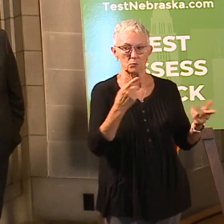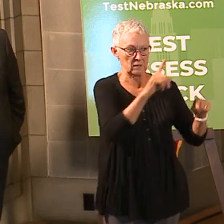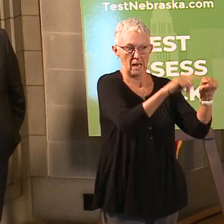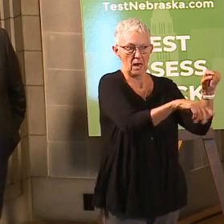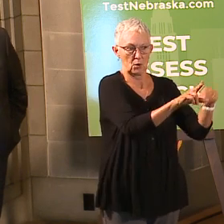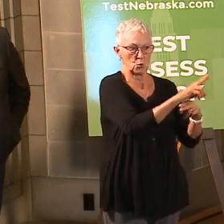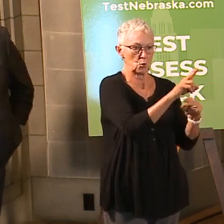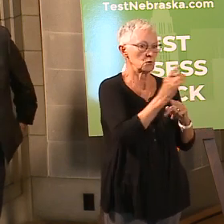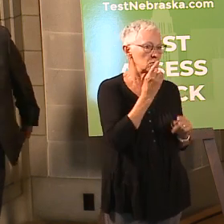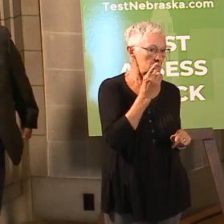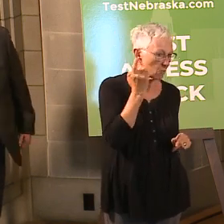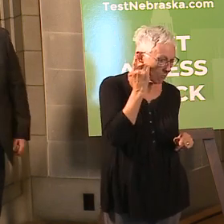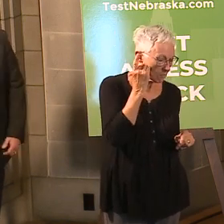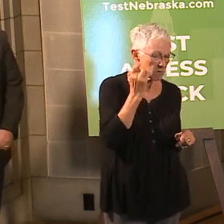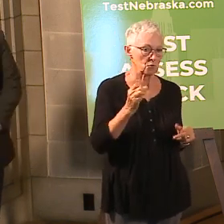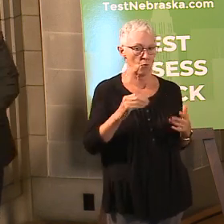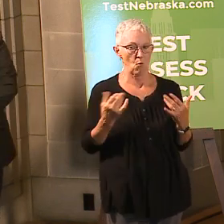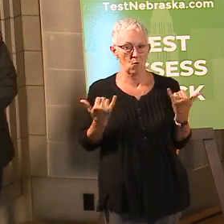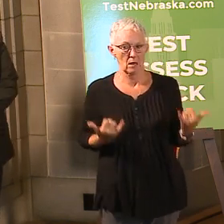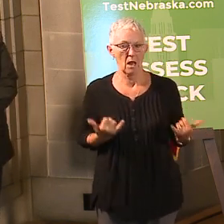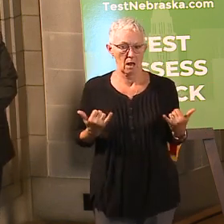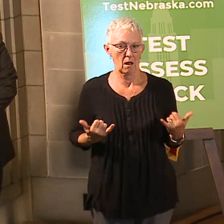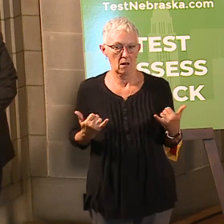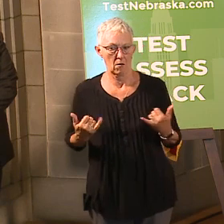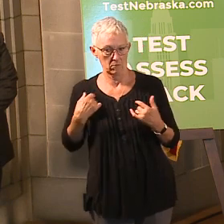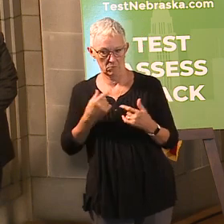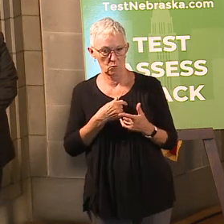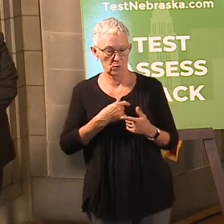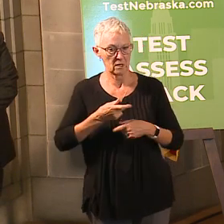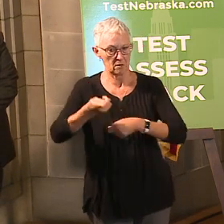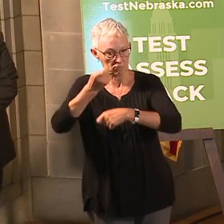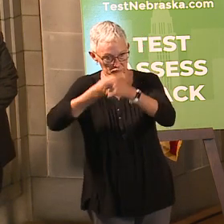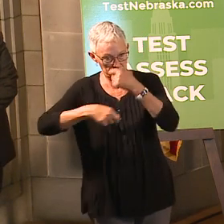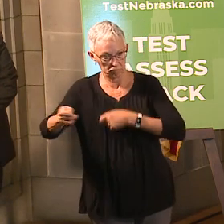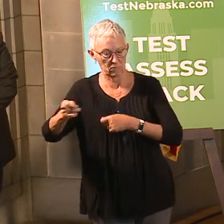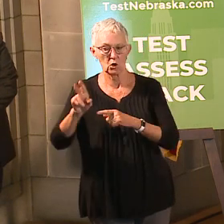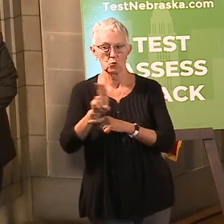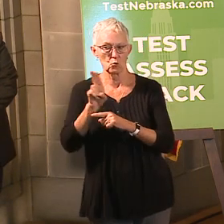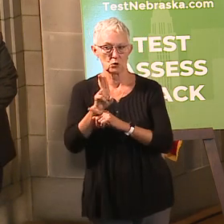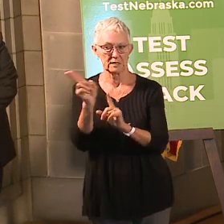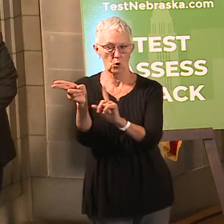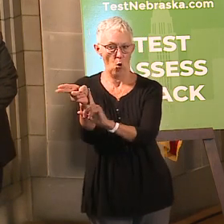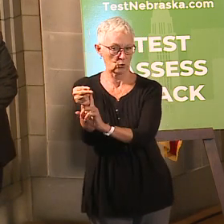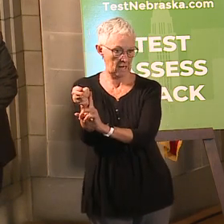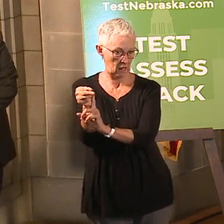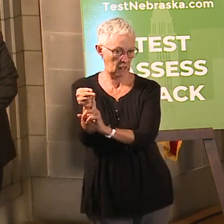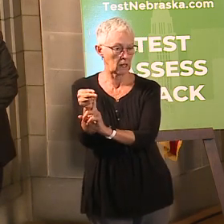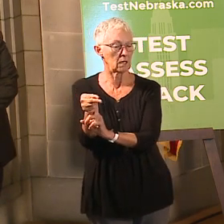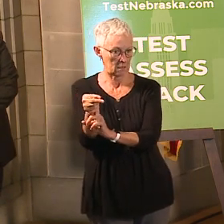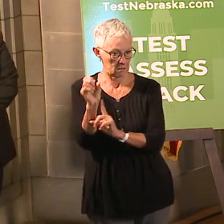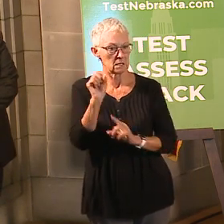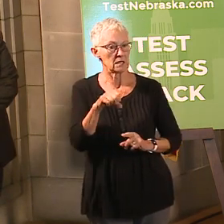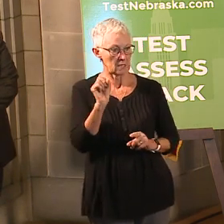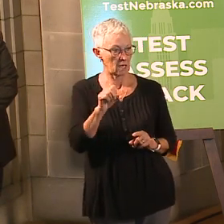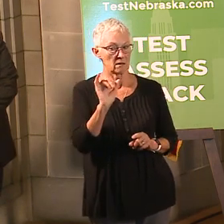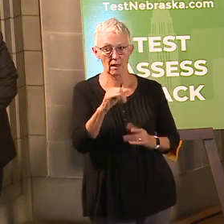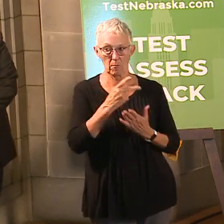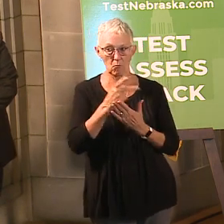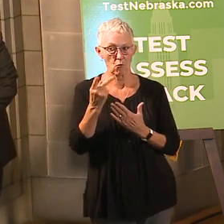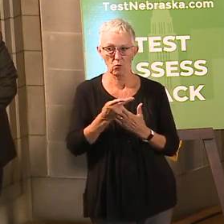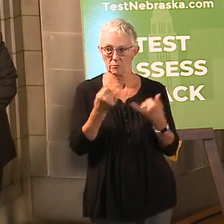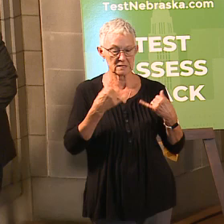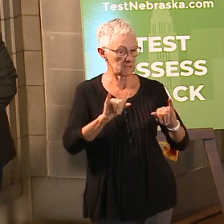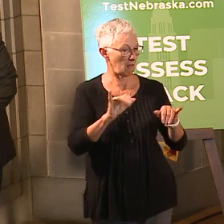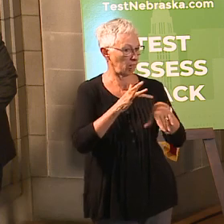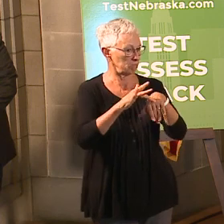talking about people who are isolating. So since then, we've moved to a hotel model and yes, it is still available for anybody